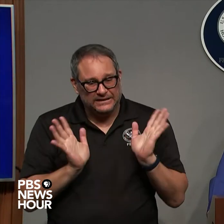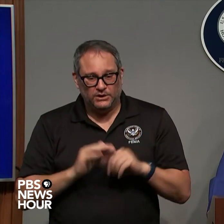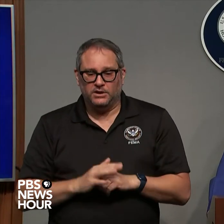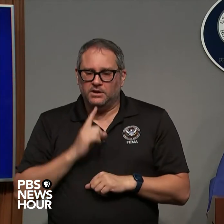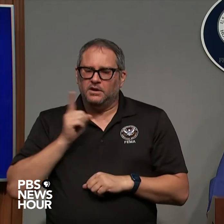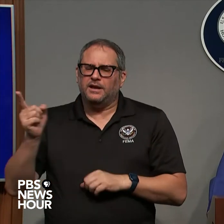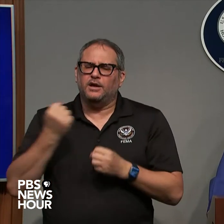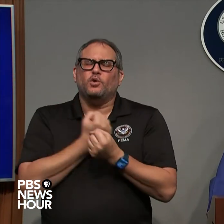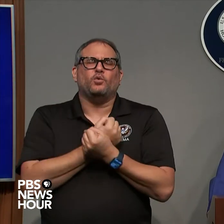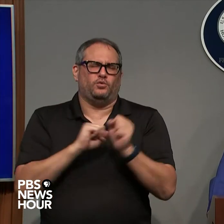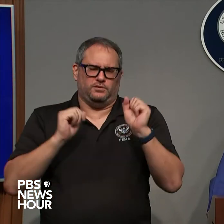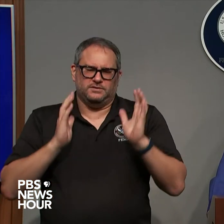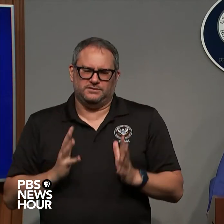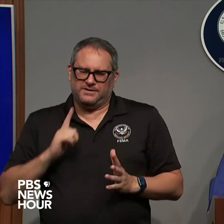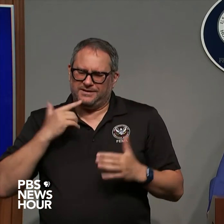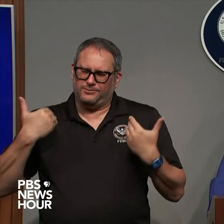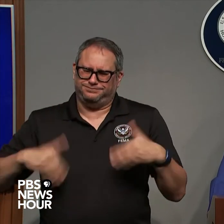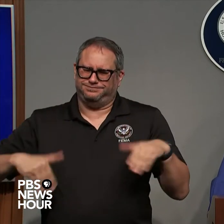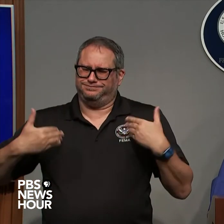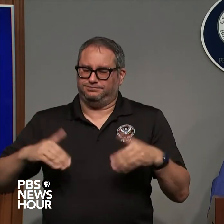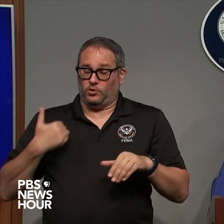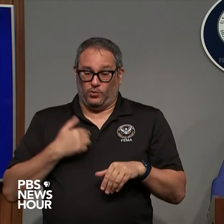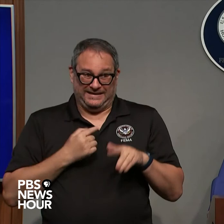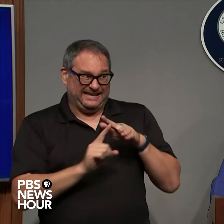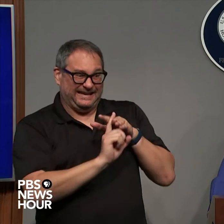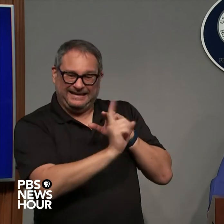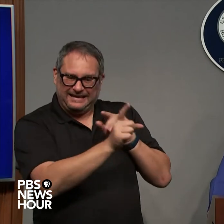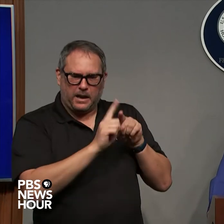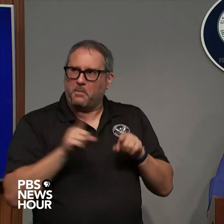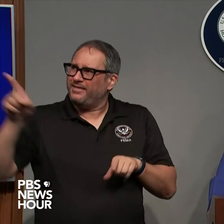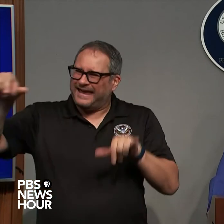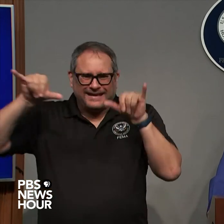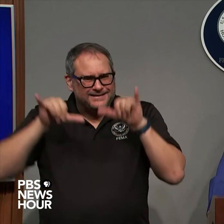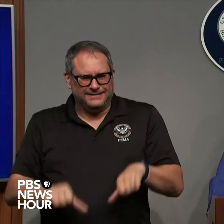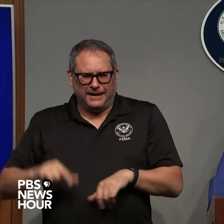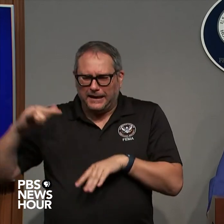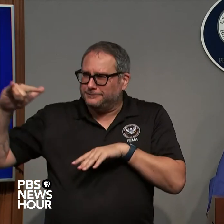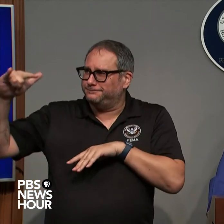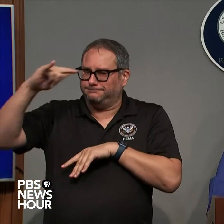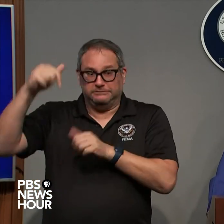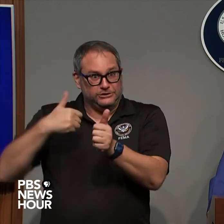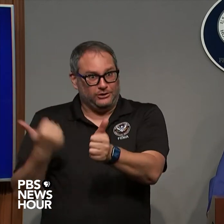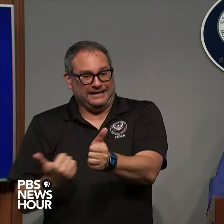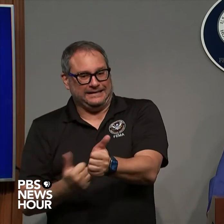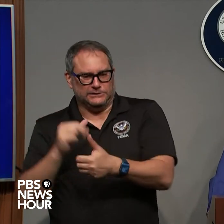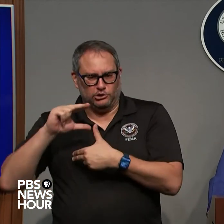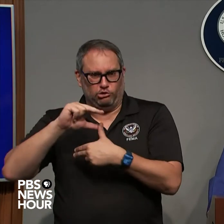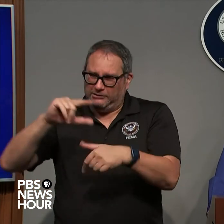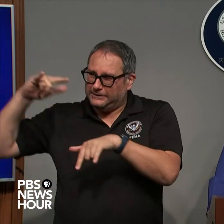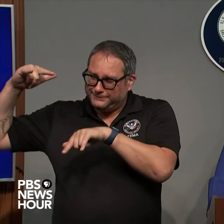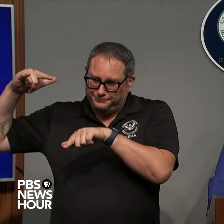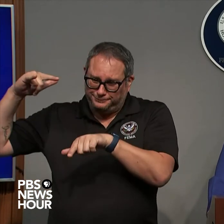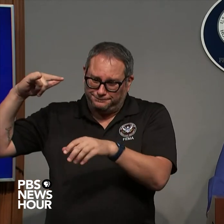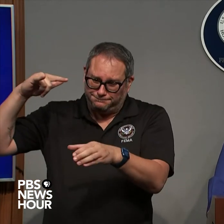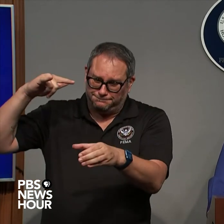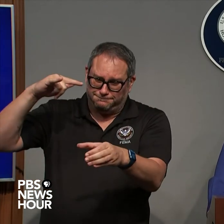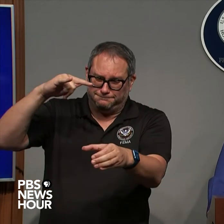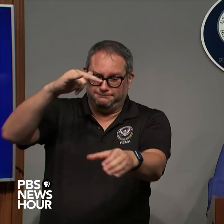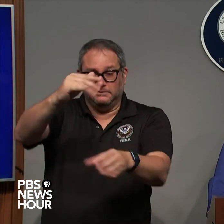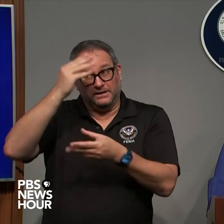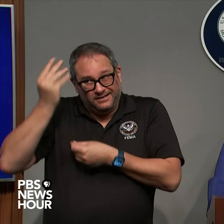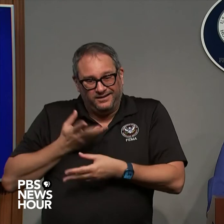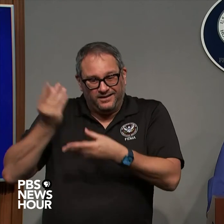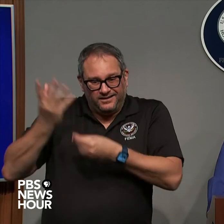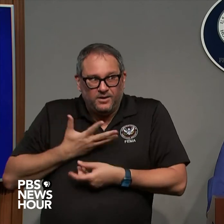they going towards the storm so we can get everybody away from the storm so just real heroes flying into there both the NOAA hurricane hunters and the air force hurricane